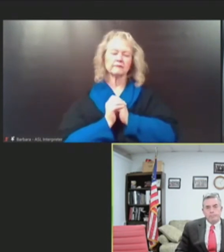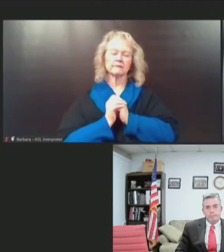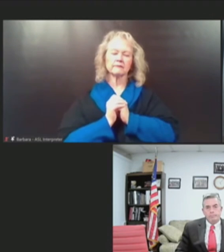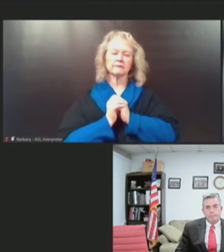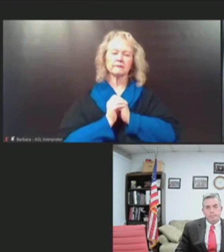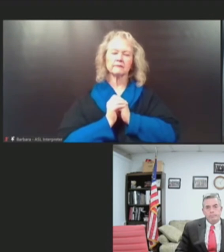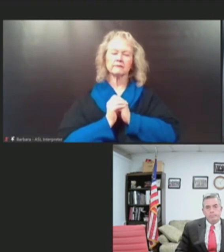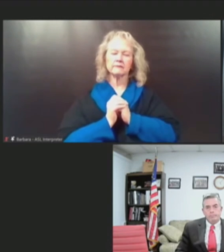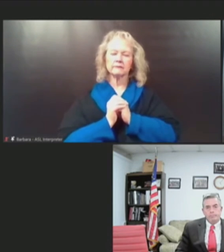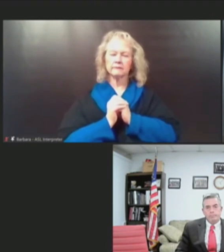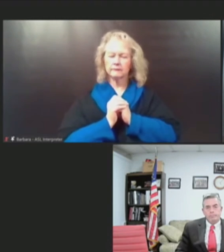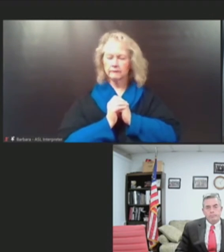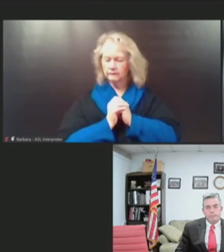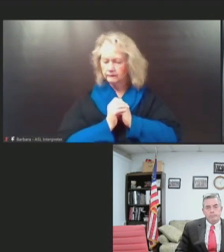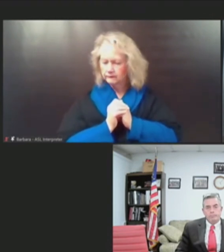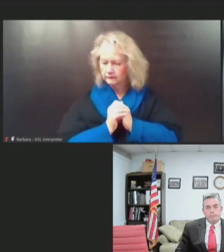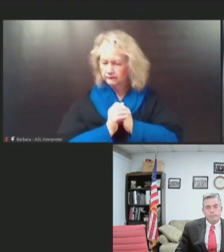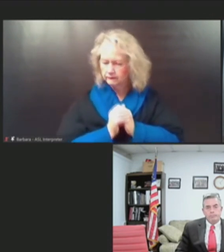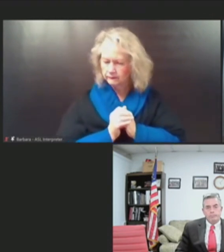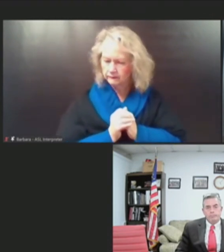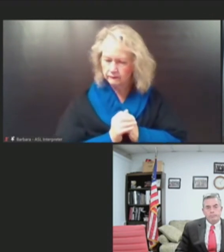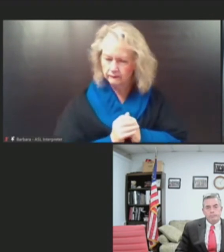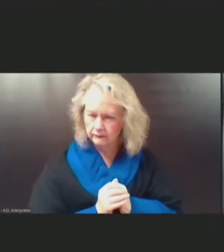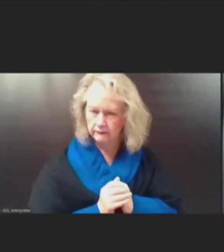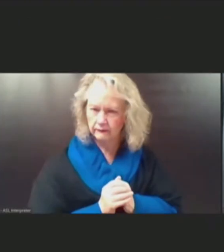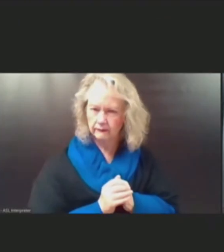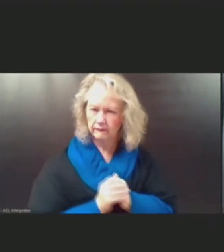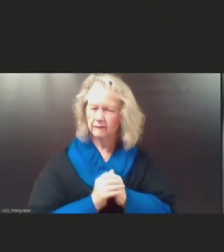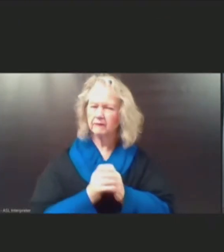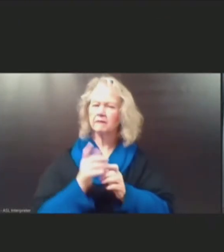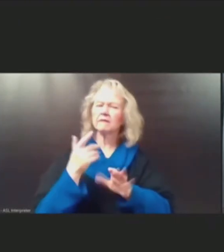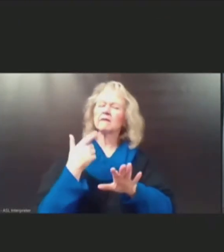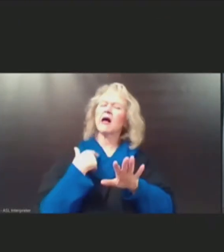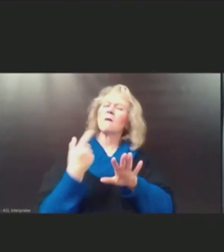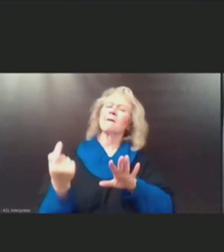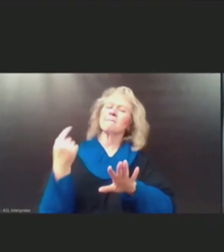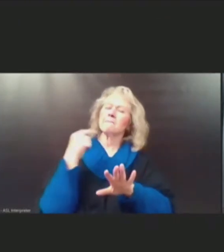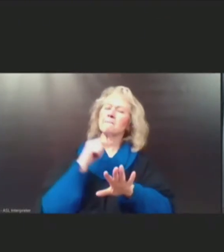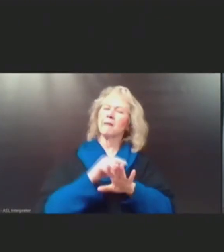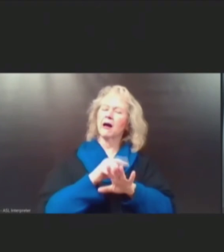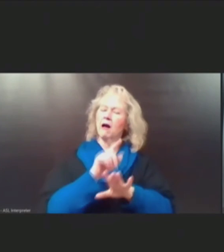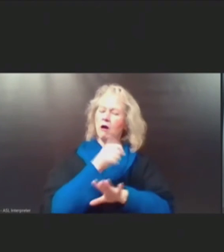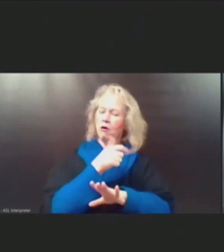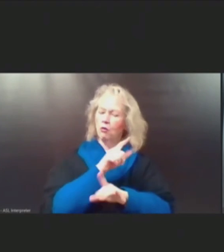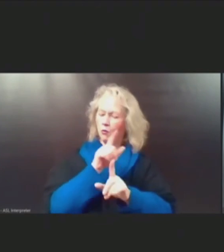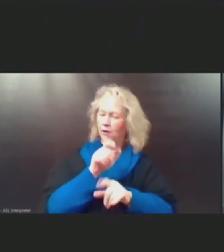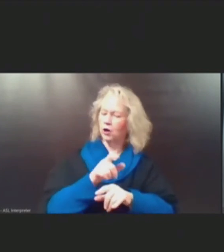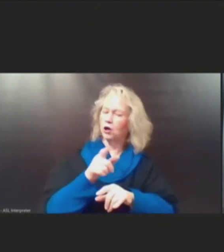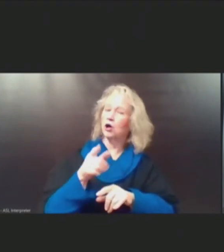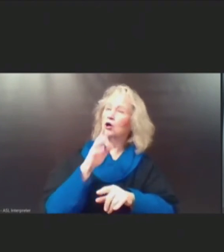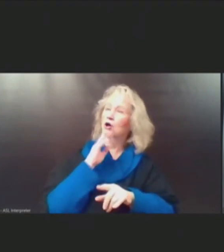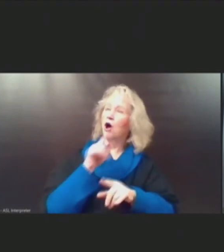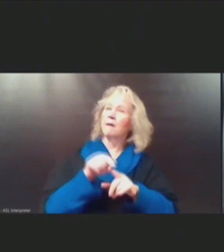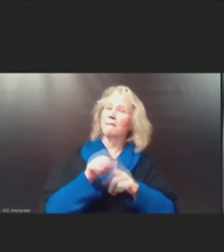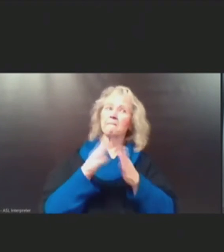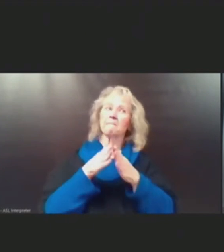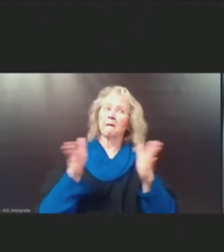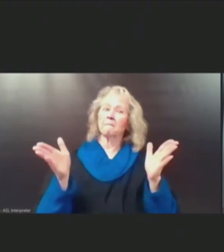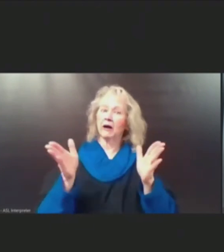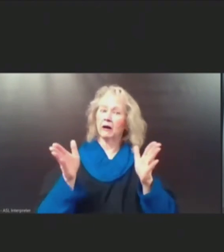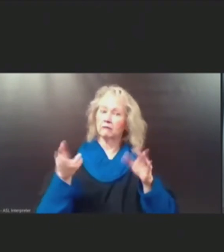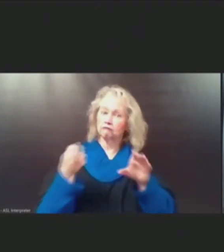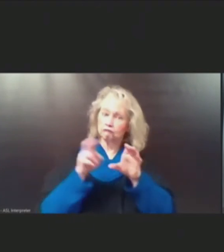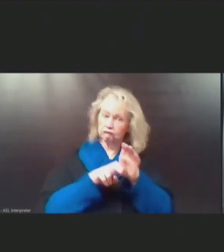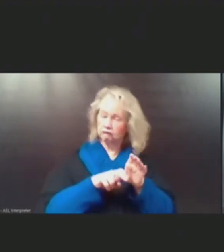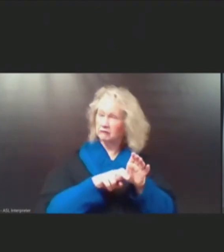And I wanted to, uh, go back to, uh, Sue Hague's question. In terms of public transit, will masks still be required